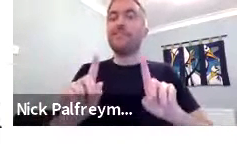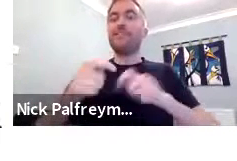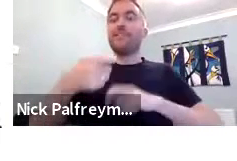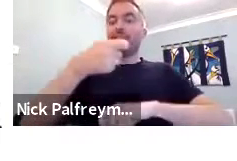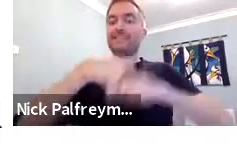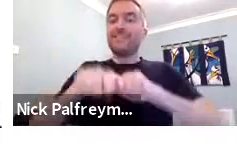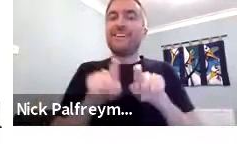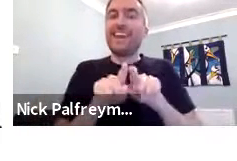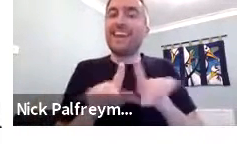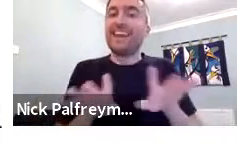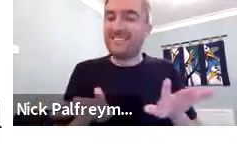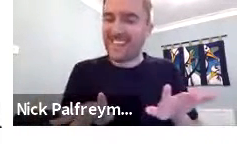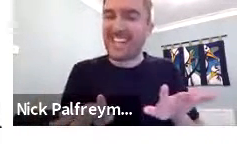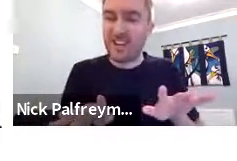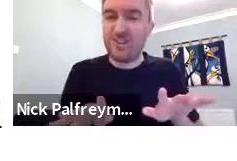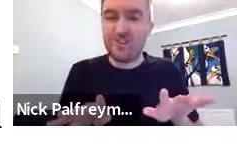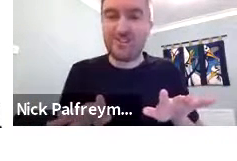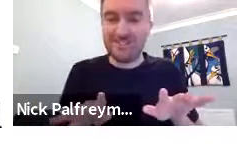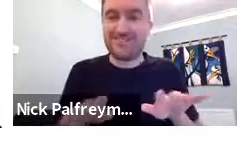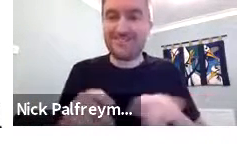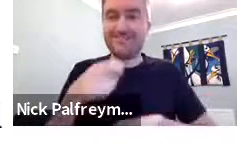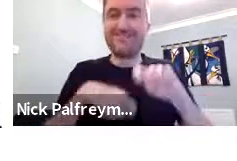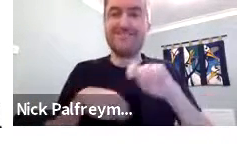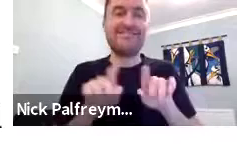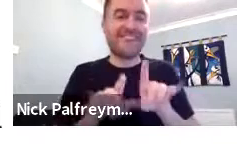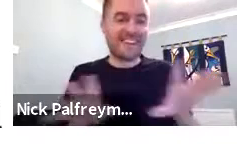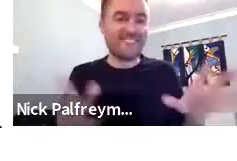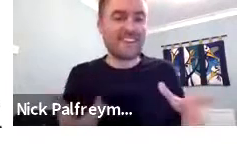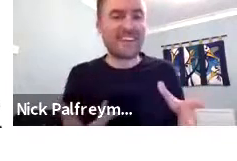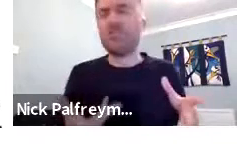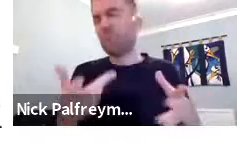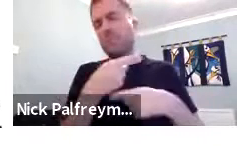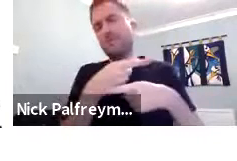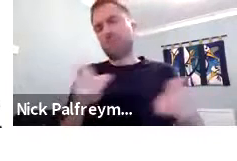And this process is called nativisation.